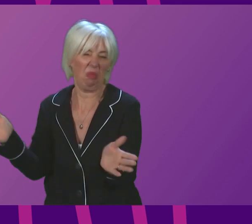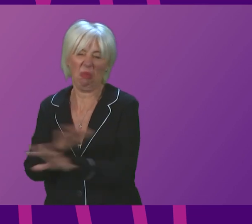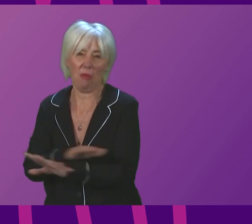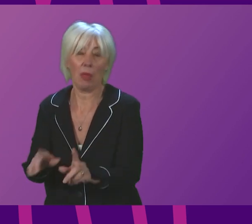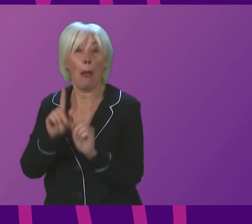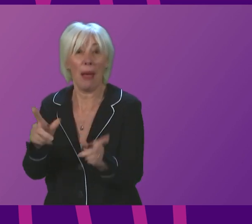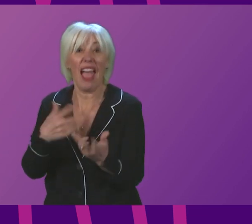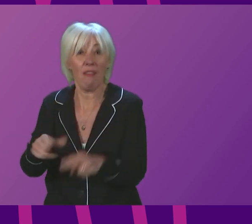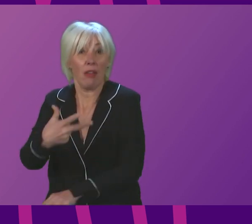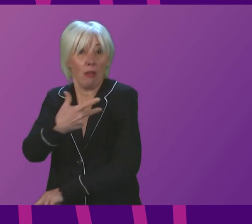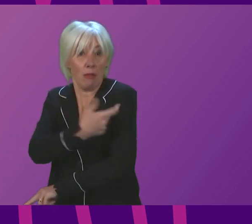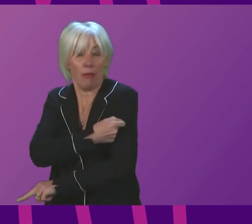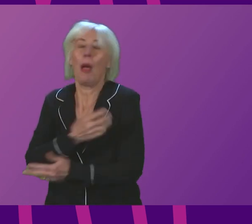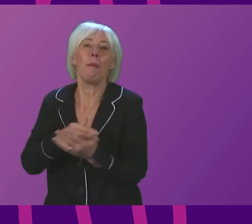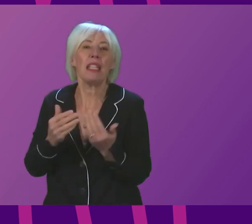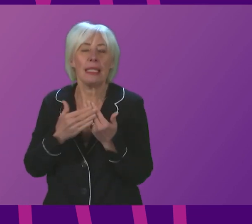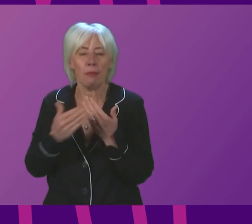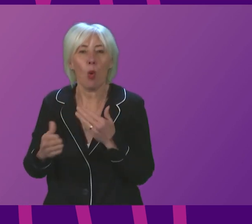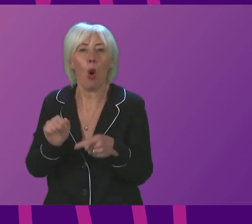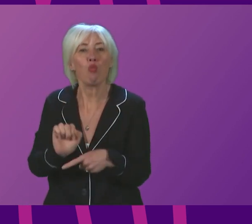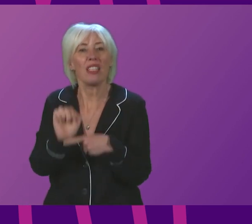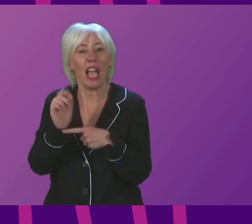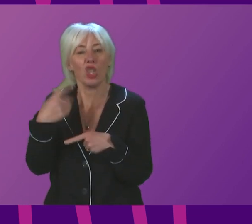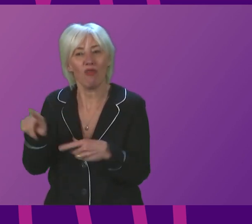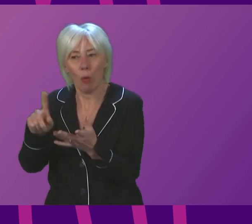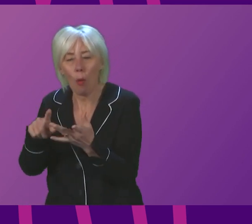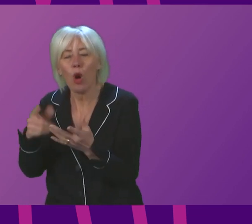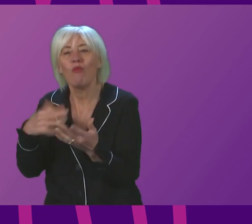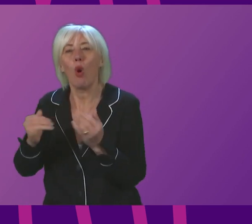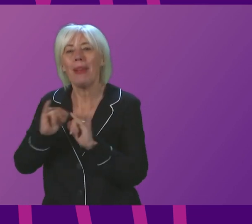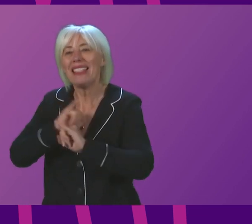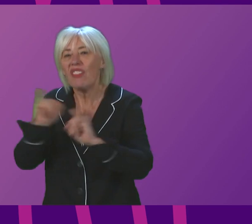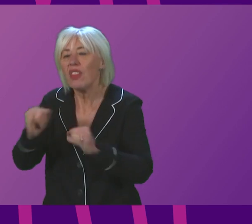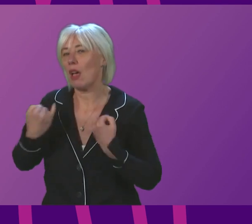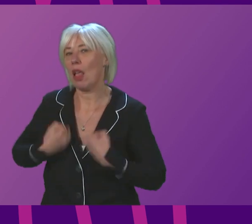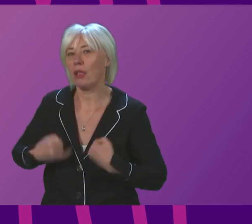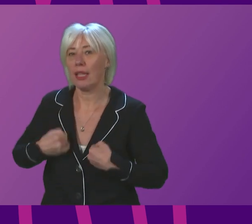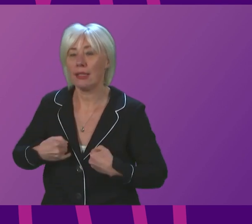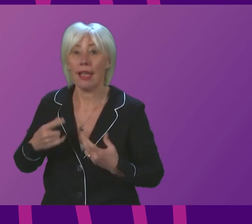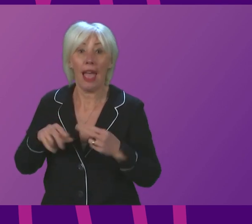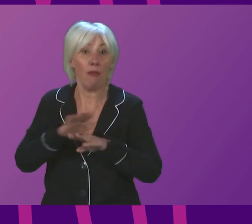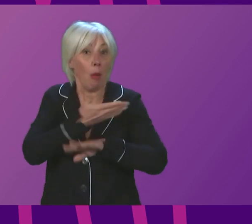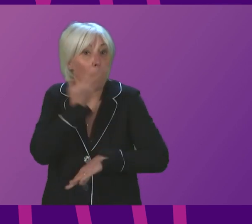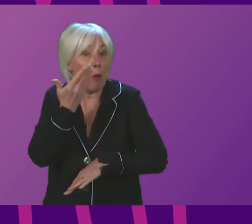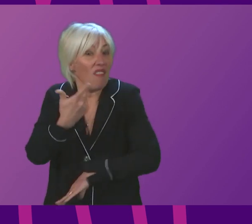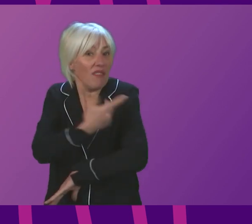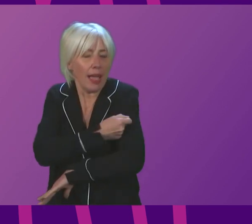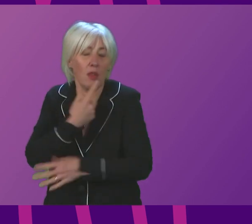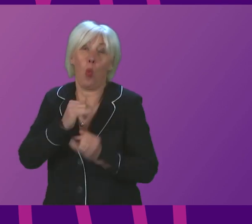us much more protection against Omicron, especially from severe illness than we will have if we are not vaccinated.